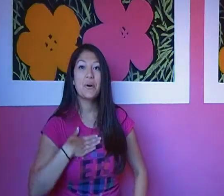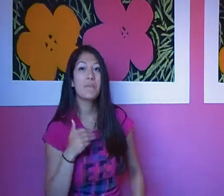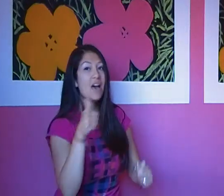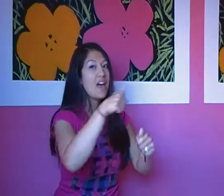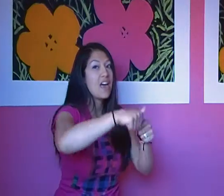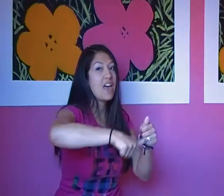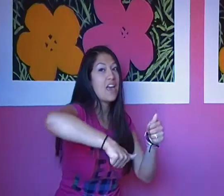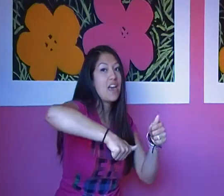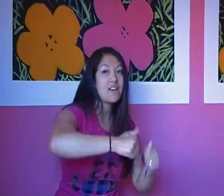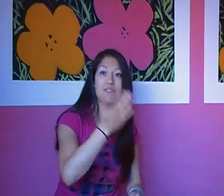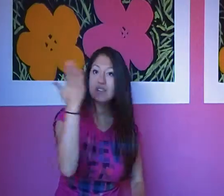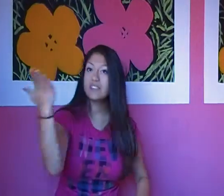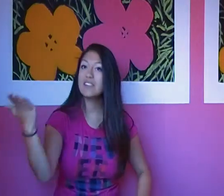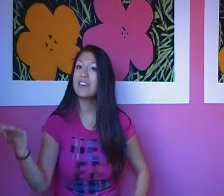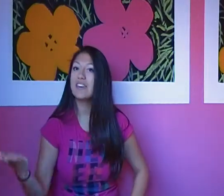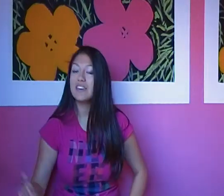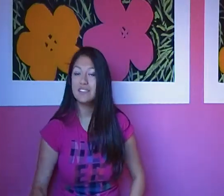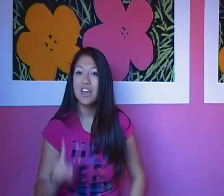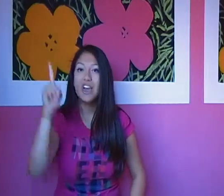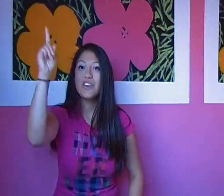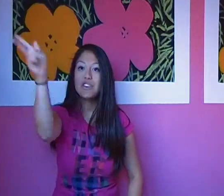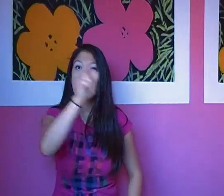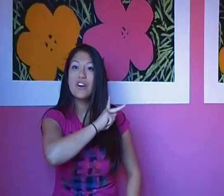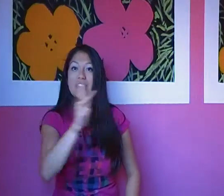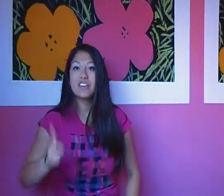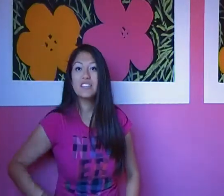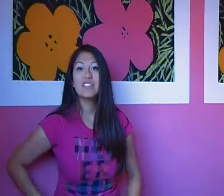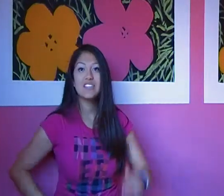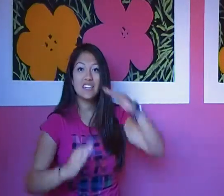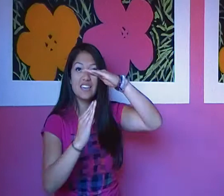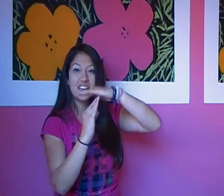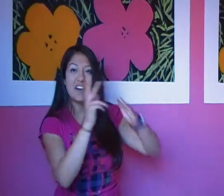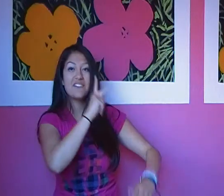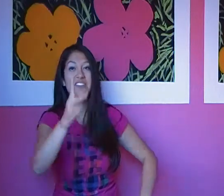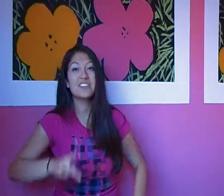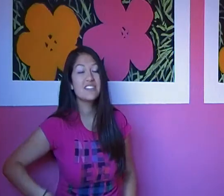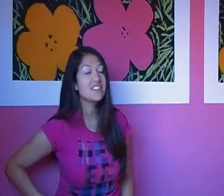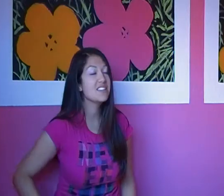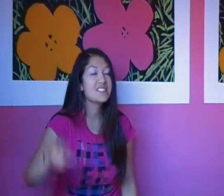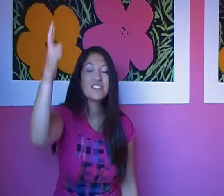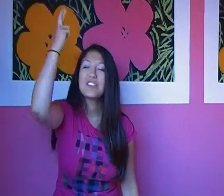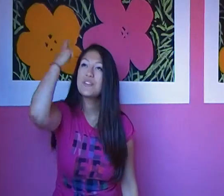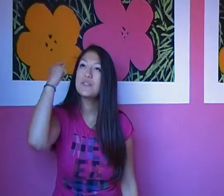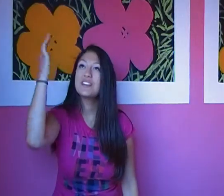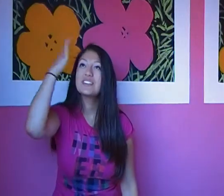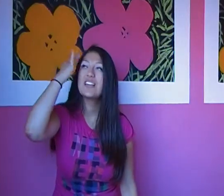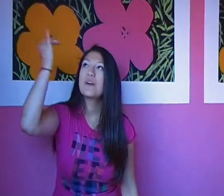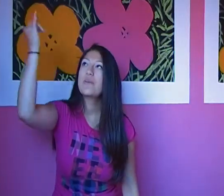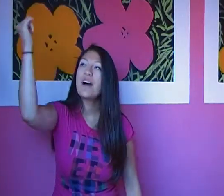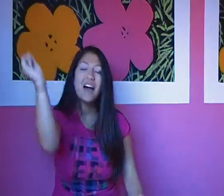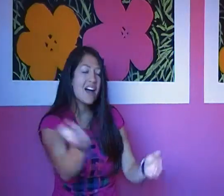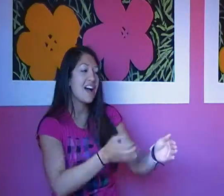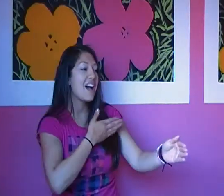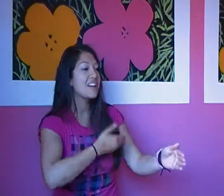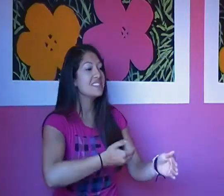You're my everything. You're my everything. of pain. The reason why I